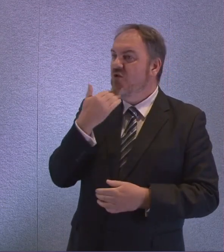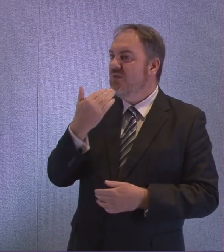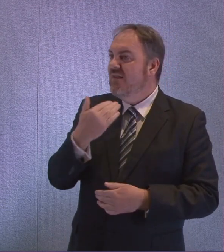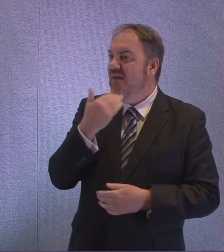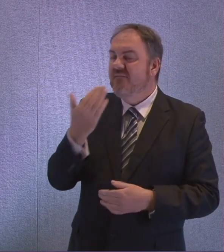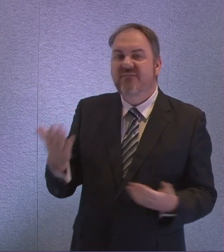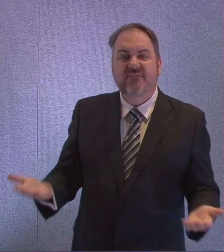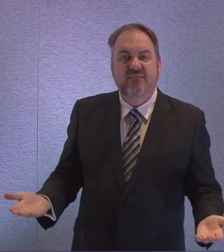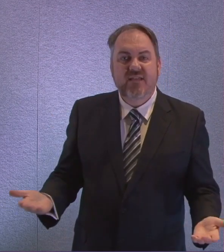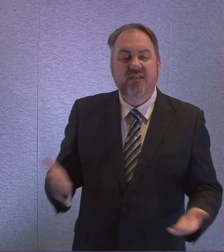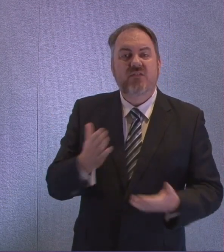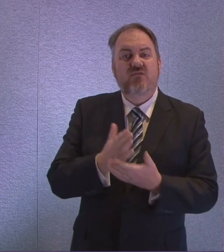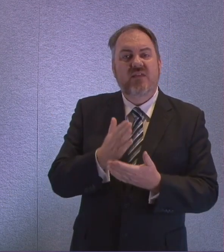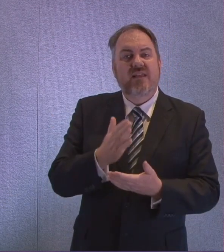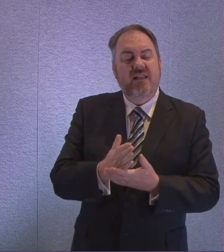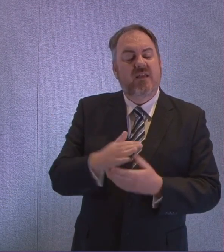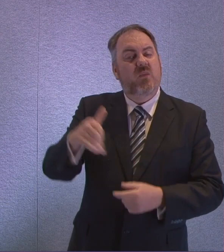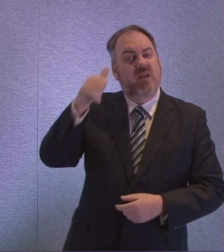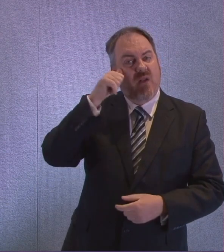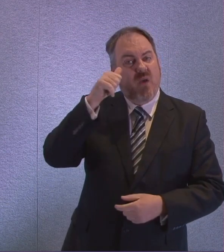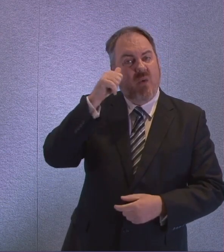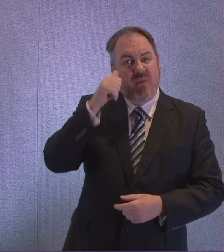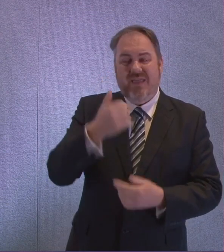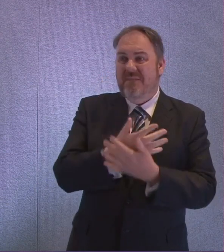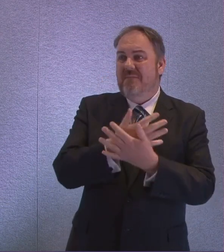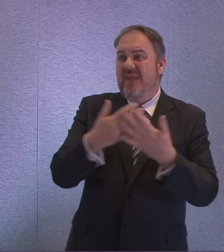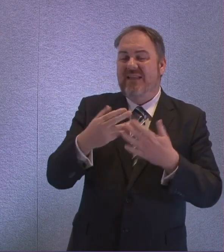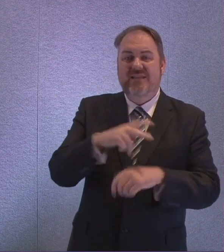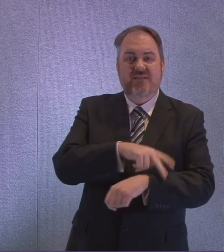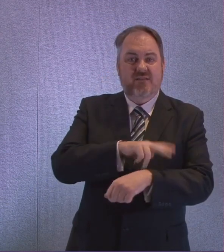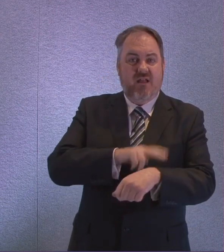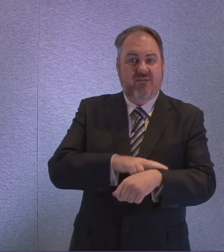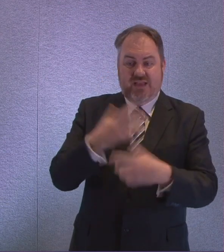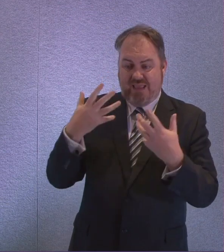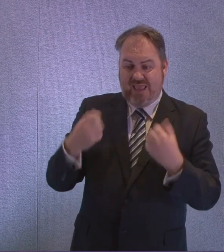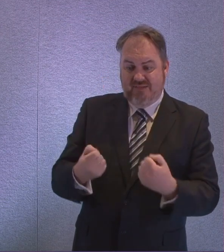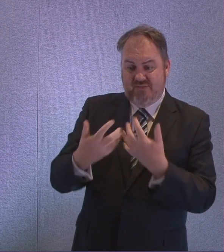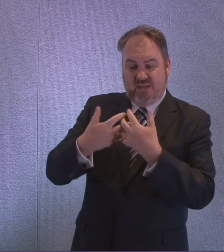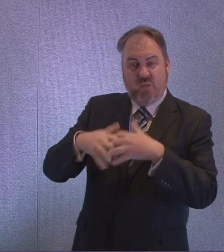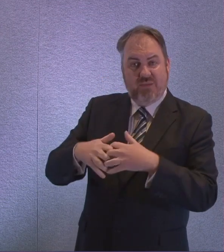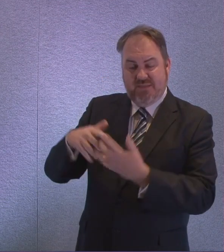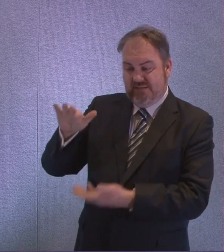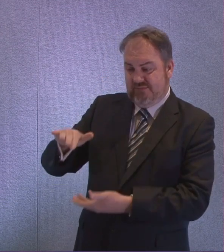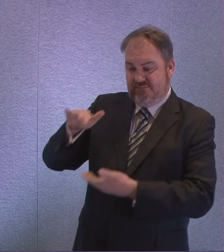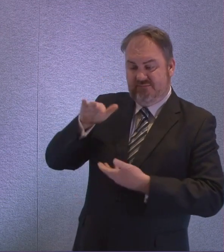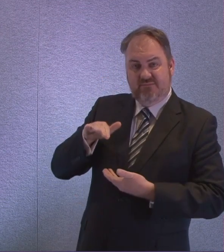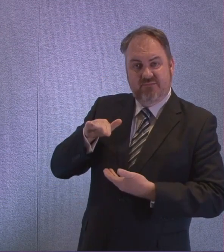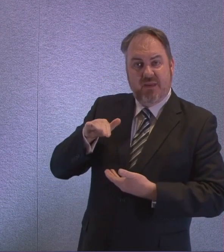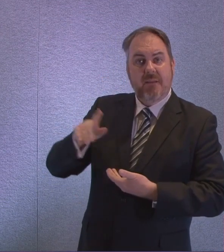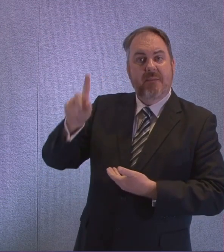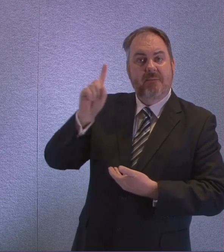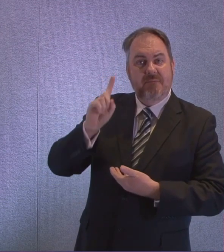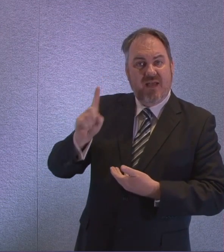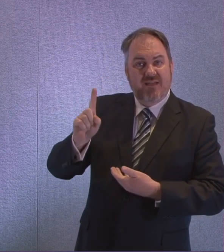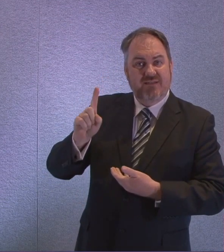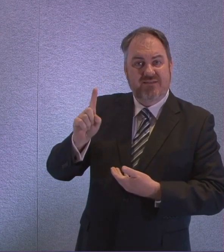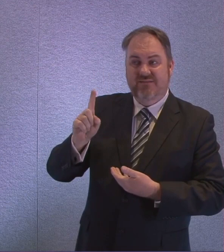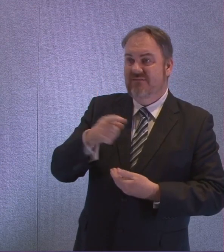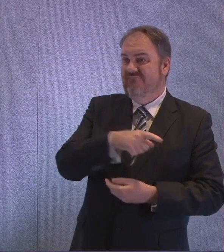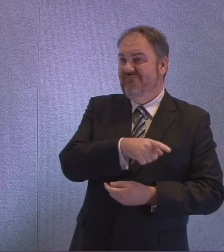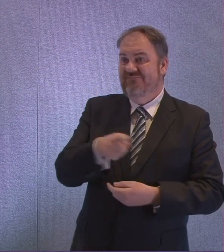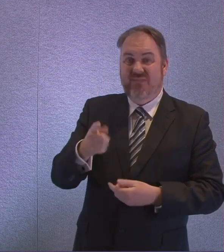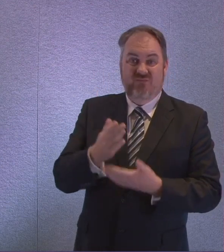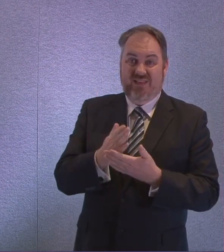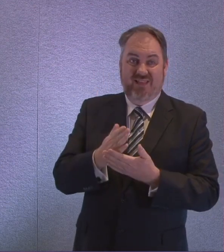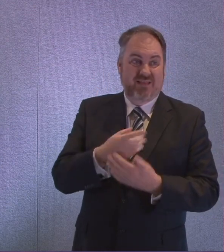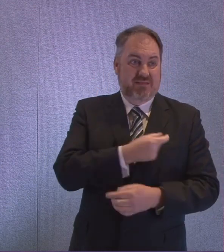and calls from frontline staff and care homes. They've been told they've got the equipment, but obviously they're phoning us to tell us that's not the case. So, first